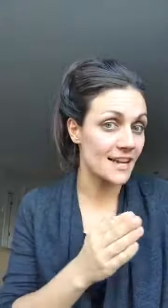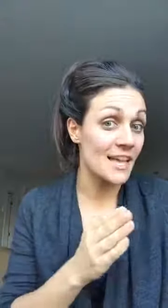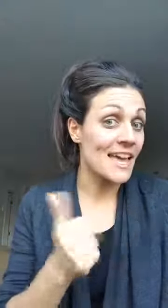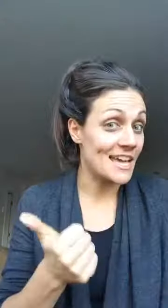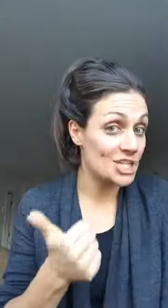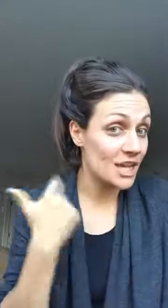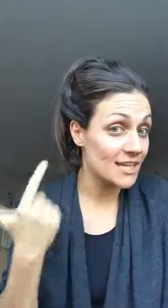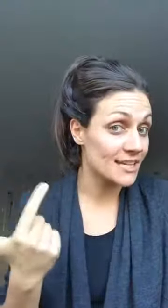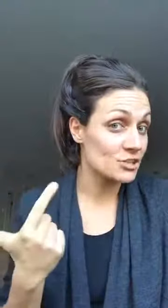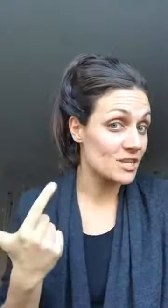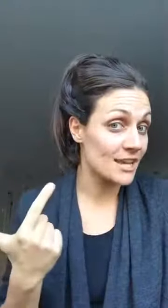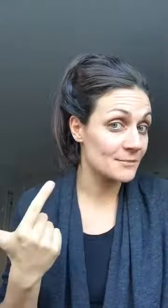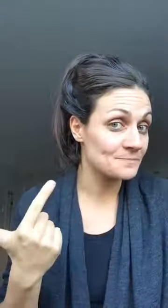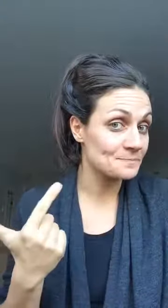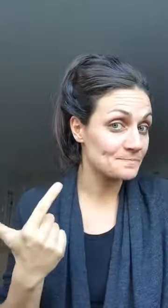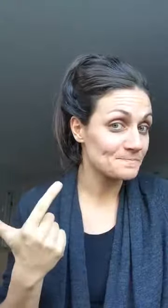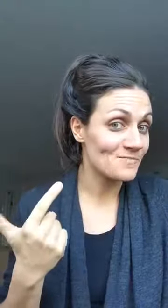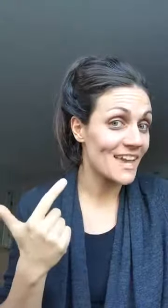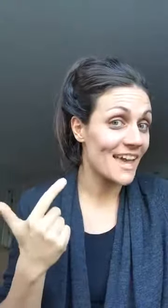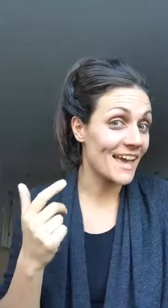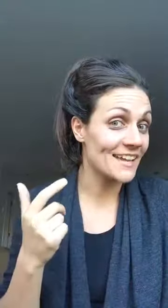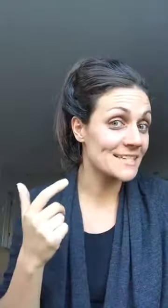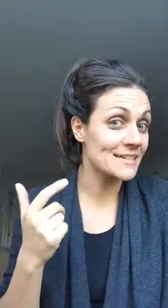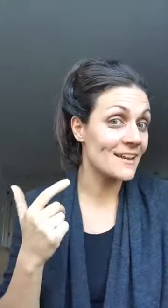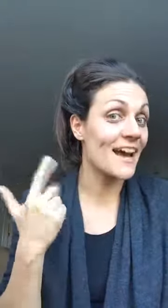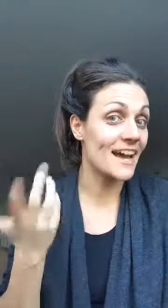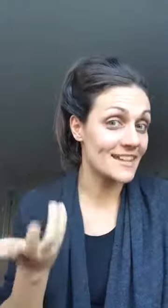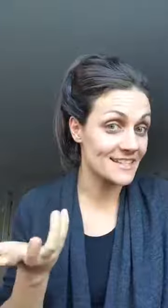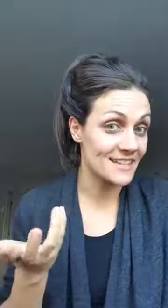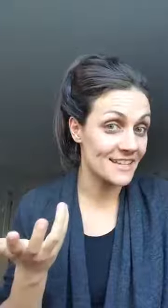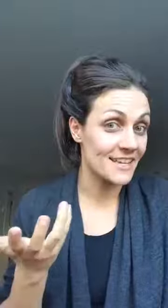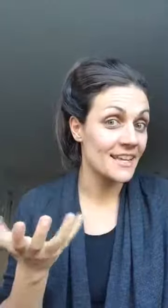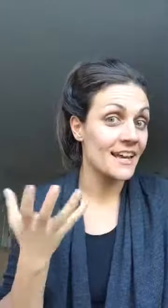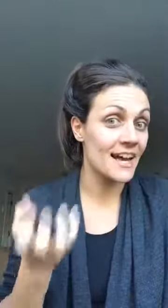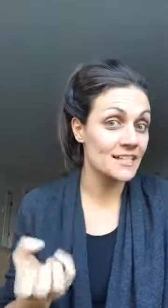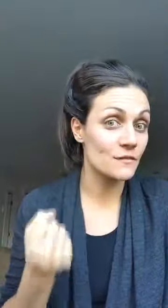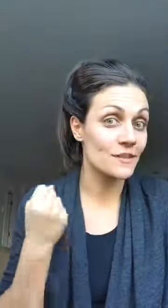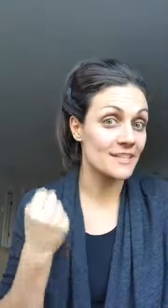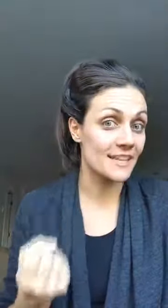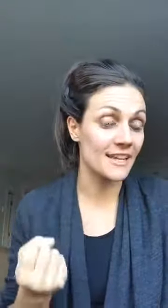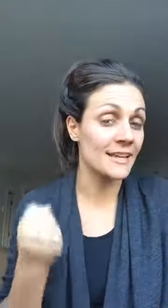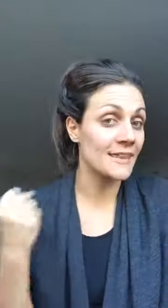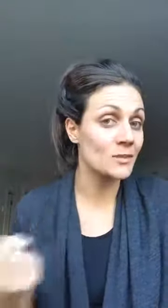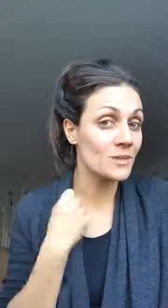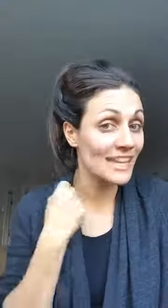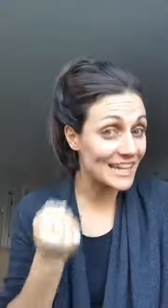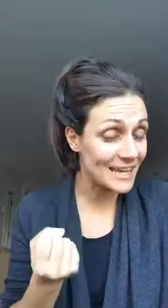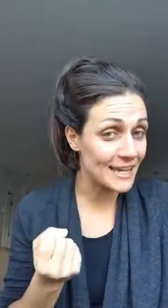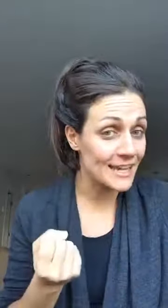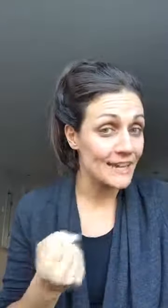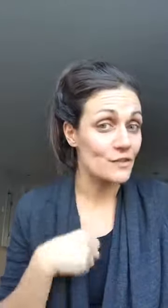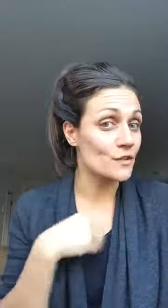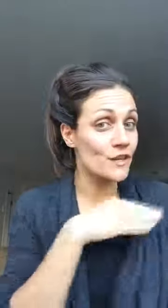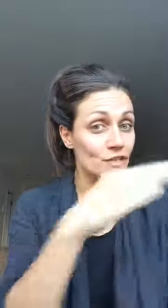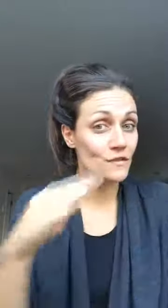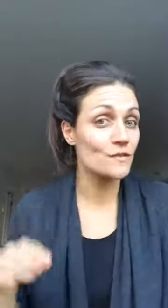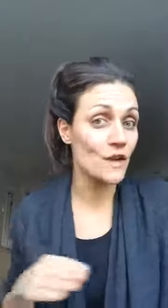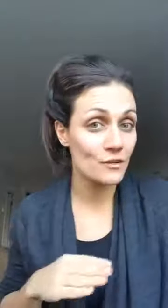educate and entertain and ask ask for the sale and at the beginning if you don't have a huge following